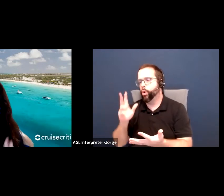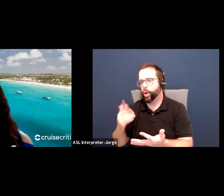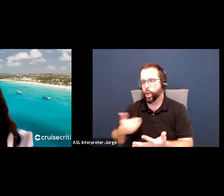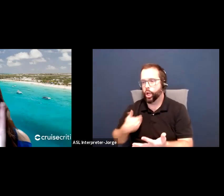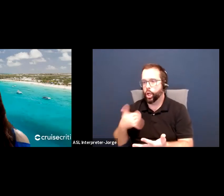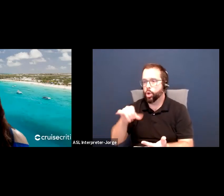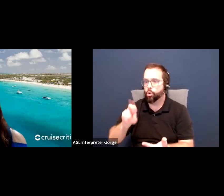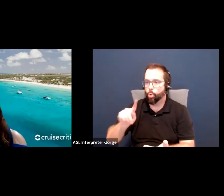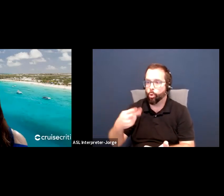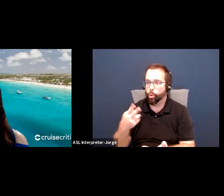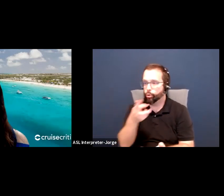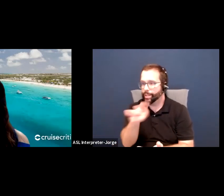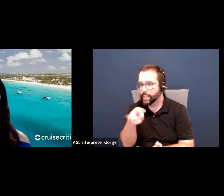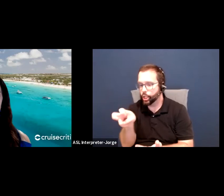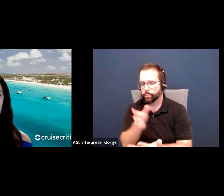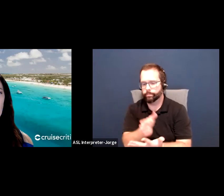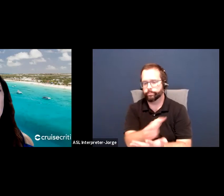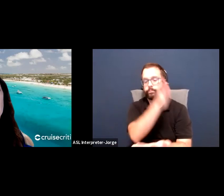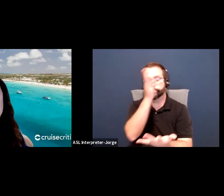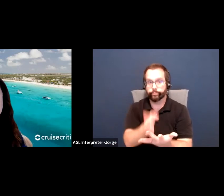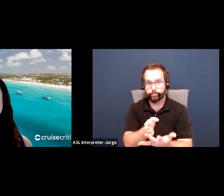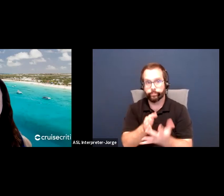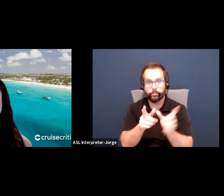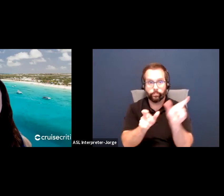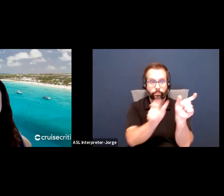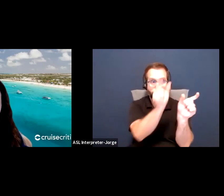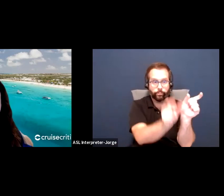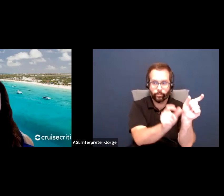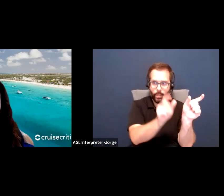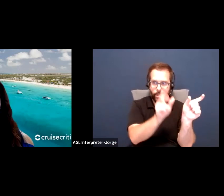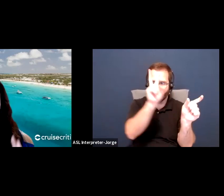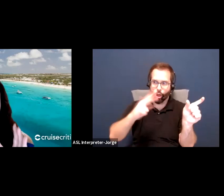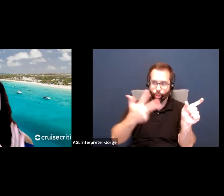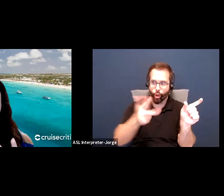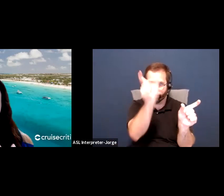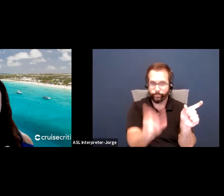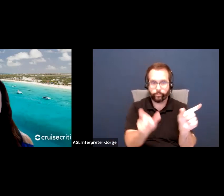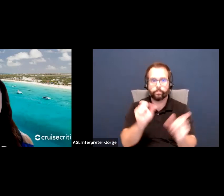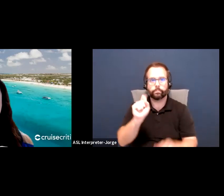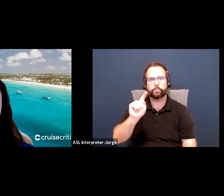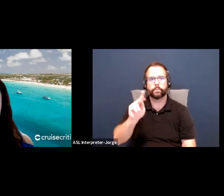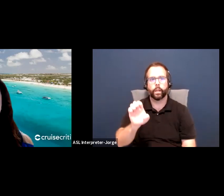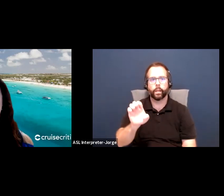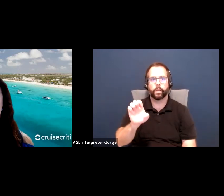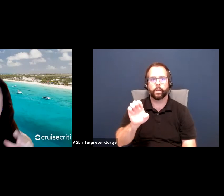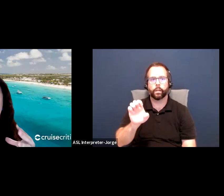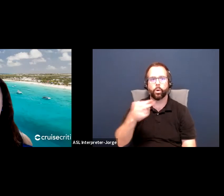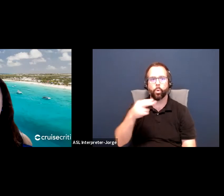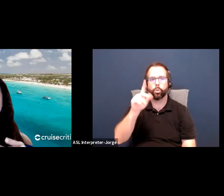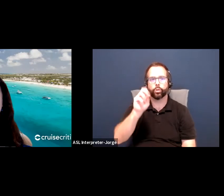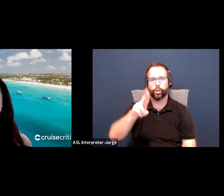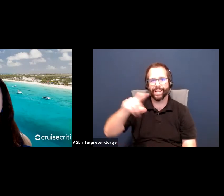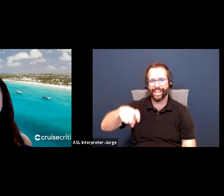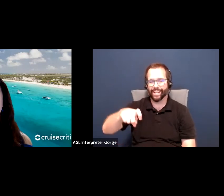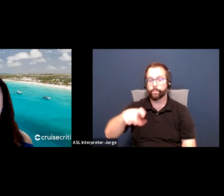Then we get to stakeholder need. This is basically it's a gap. It's a